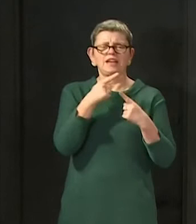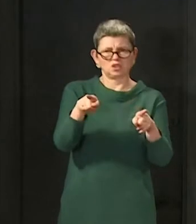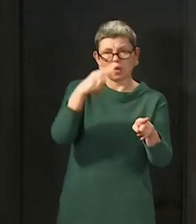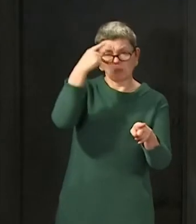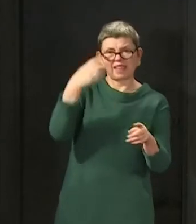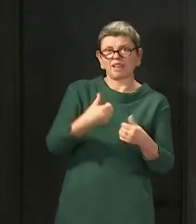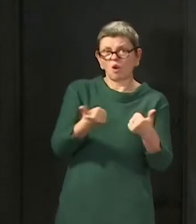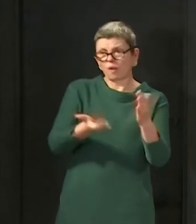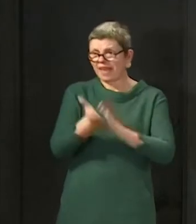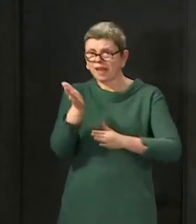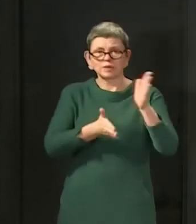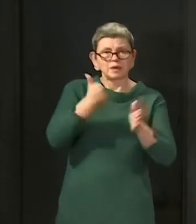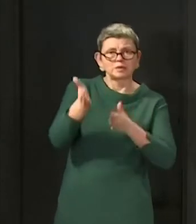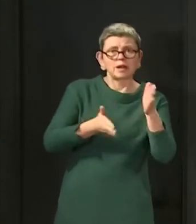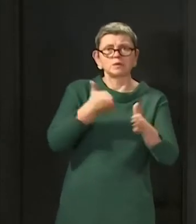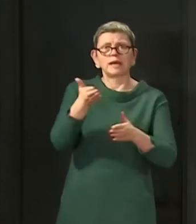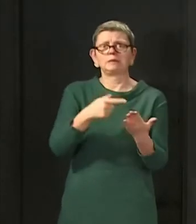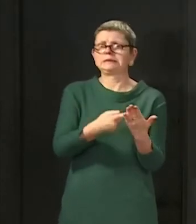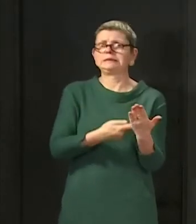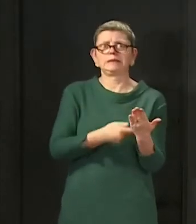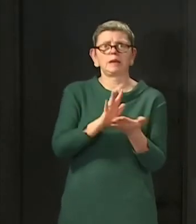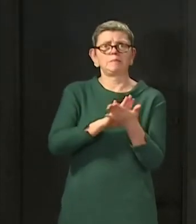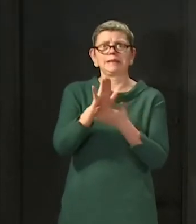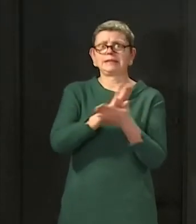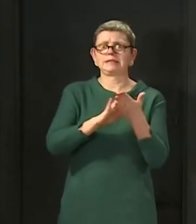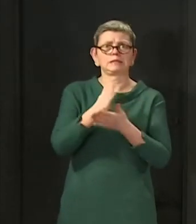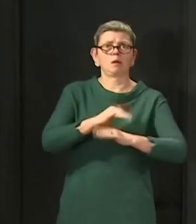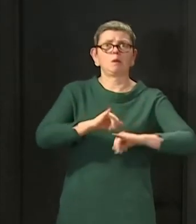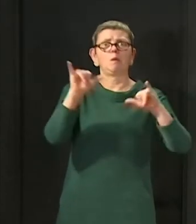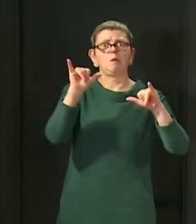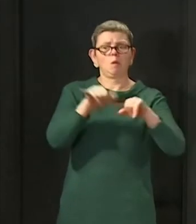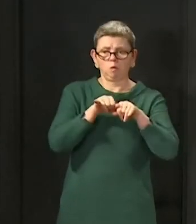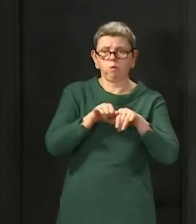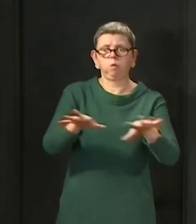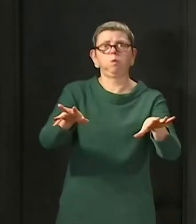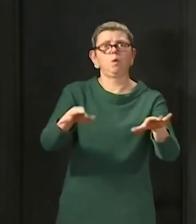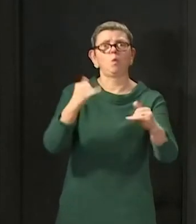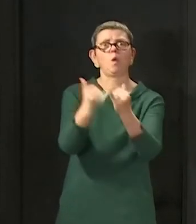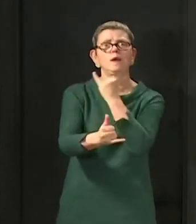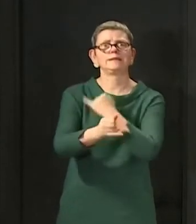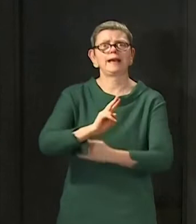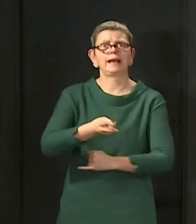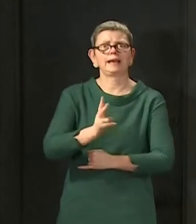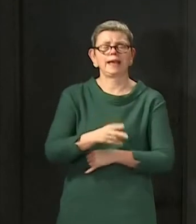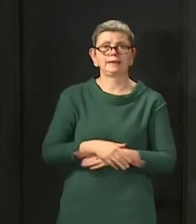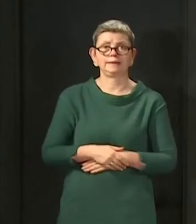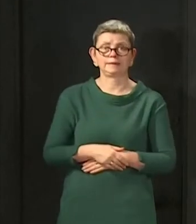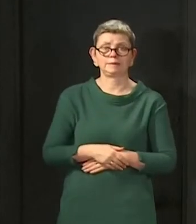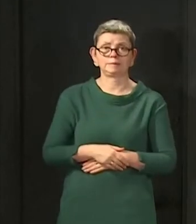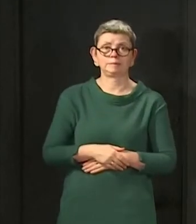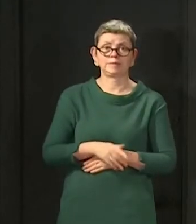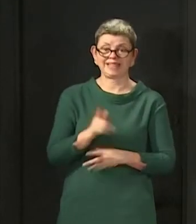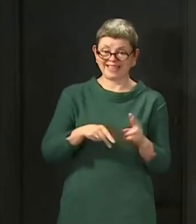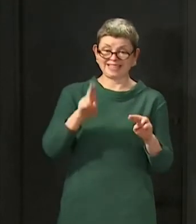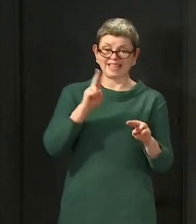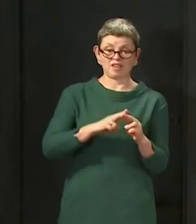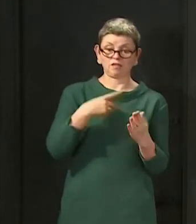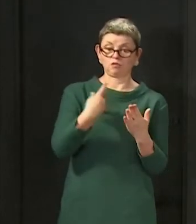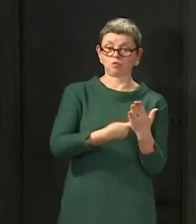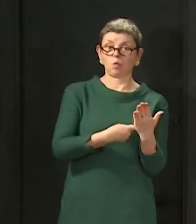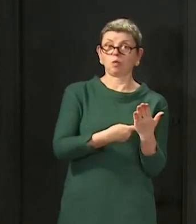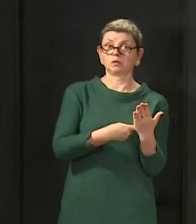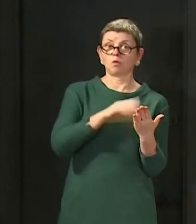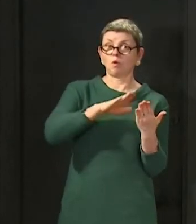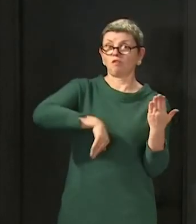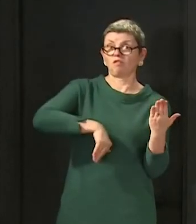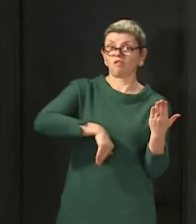to ease up now. Let me be very blunt about the consequences if we were to do that. People will